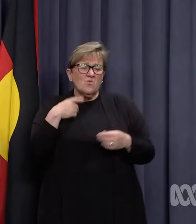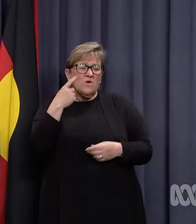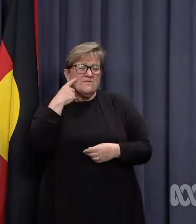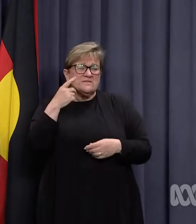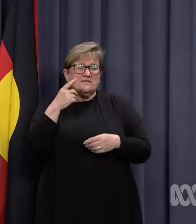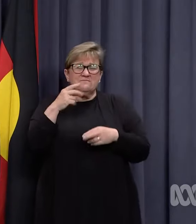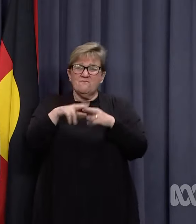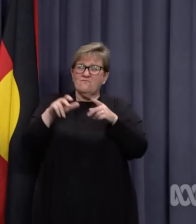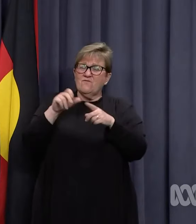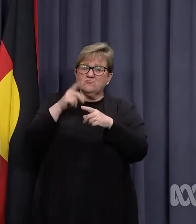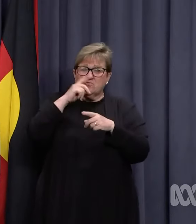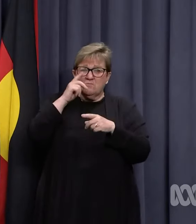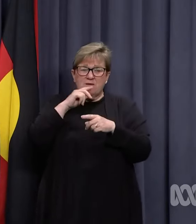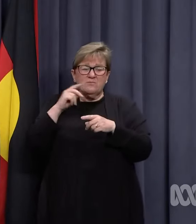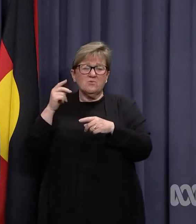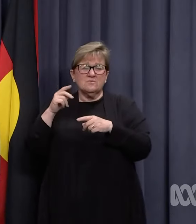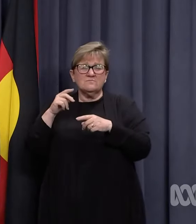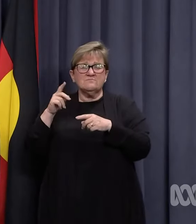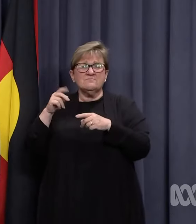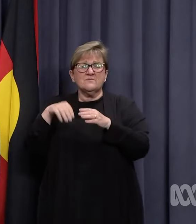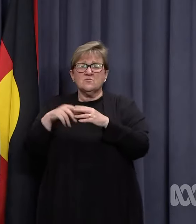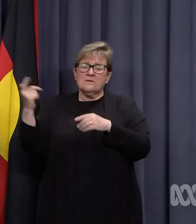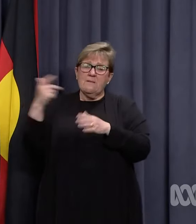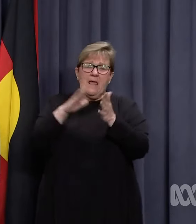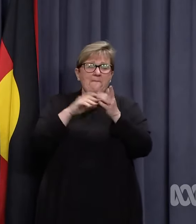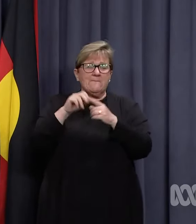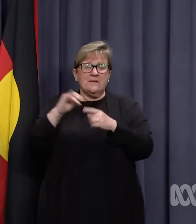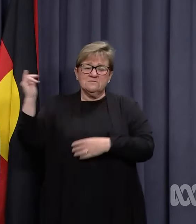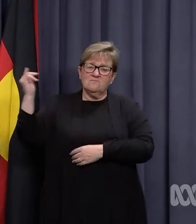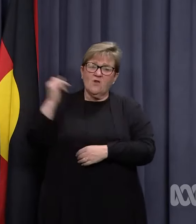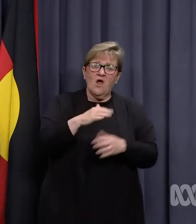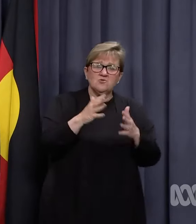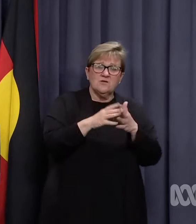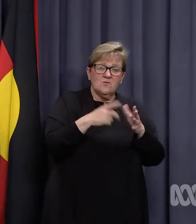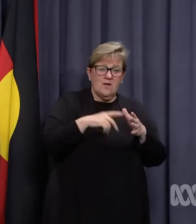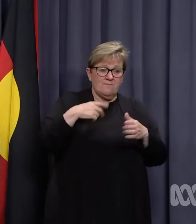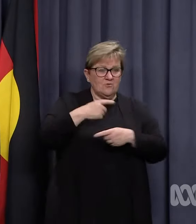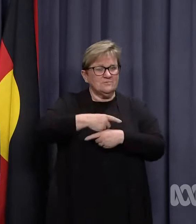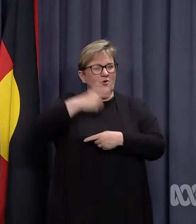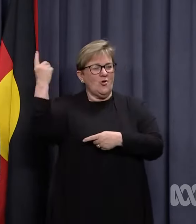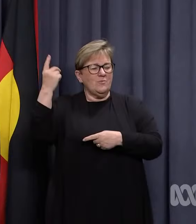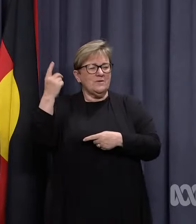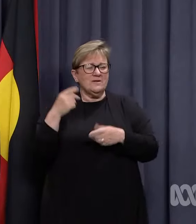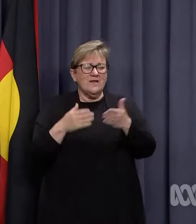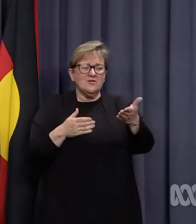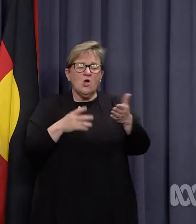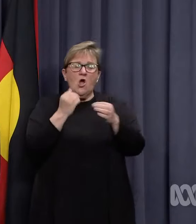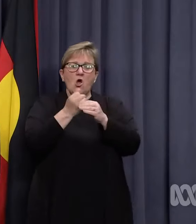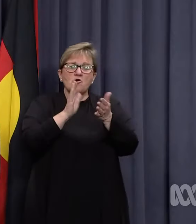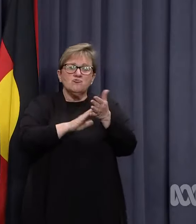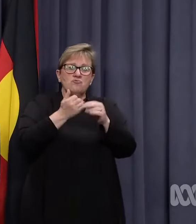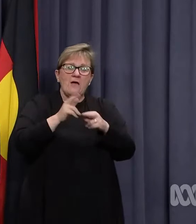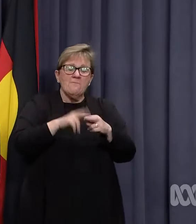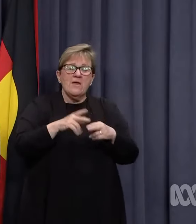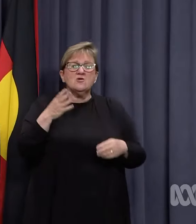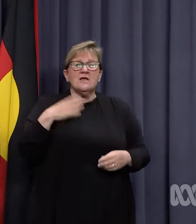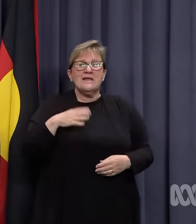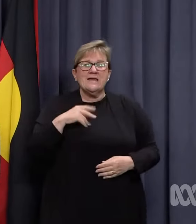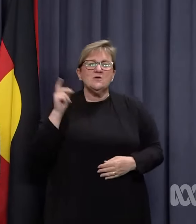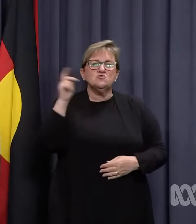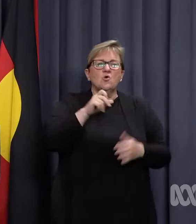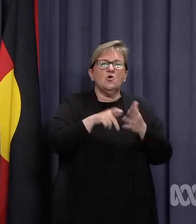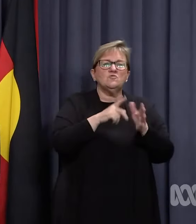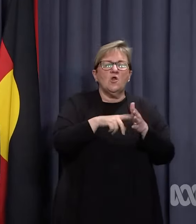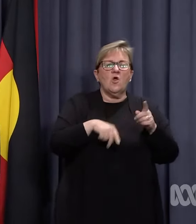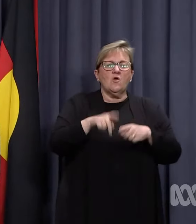federal members travelling over to Western Australia now that the border's down. So the grandparents then perhaps just need to attend the